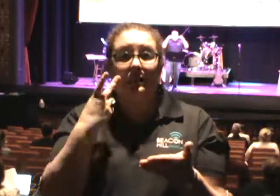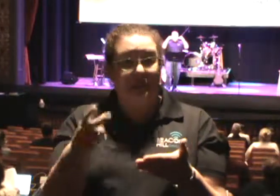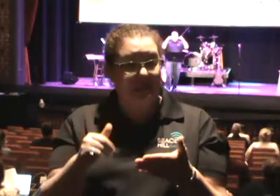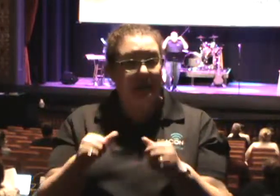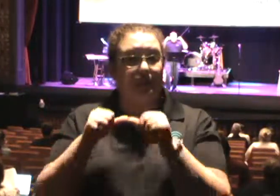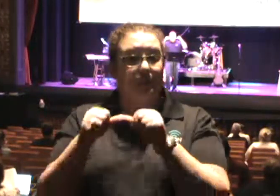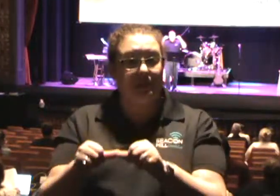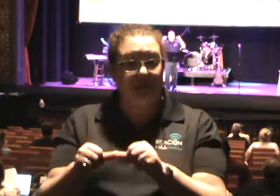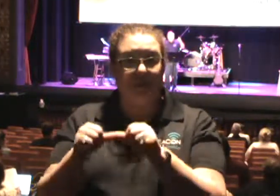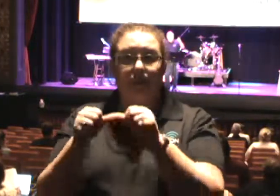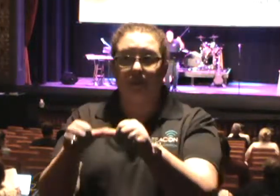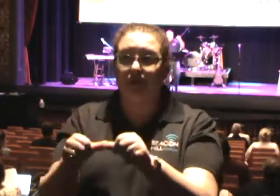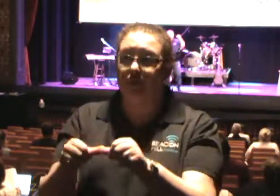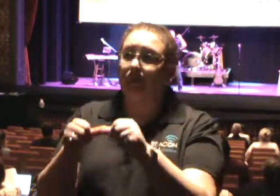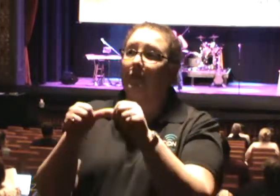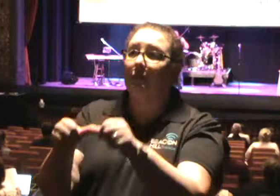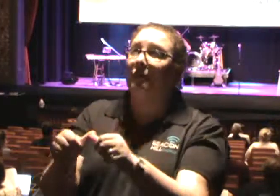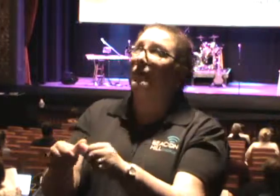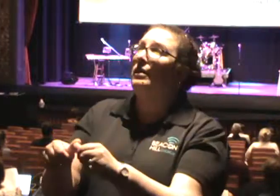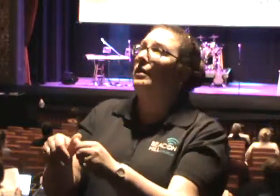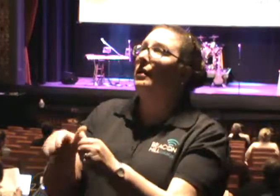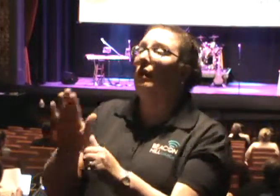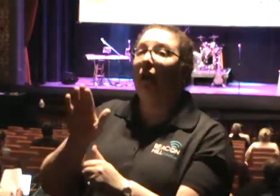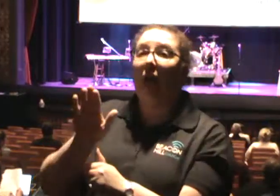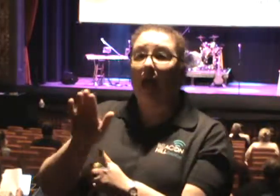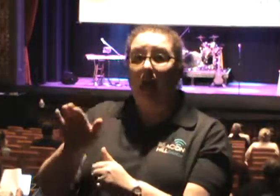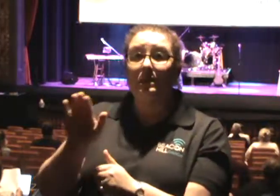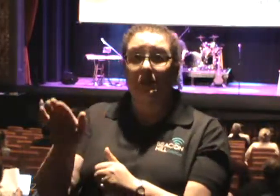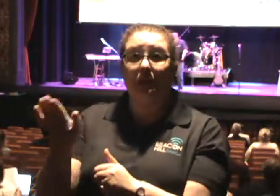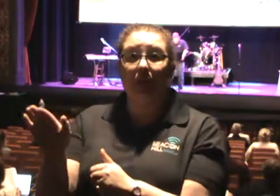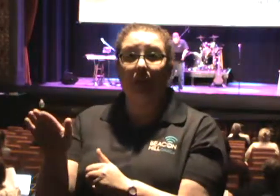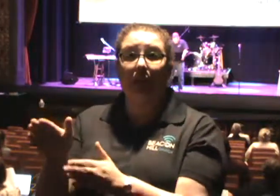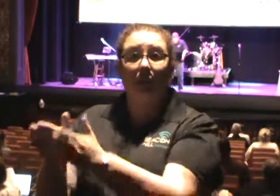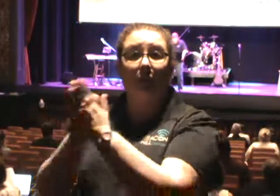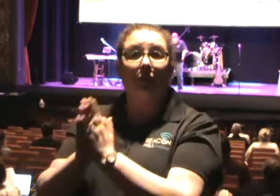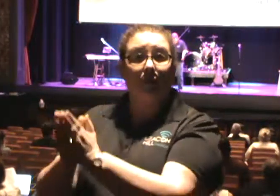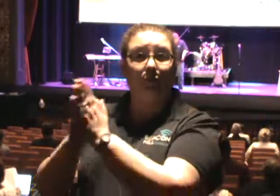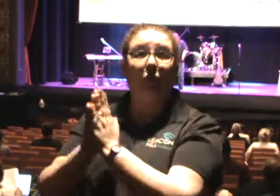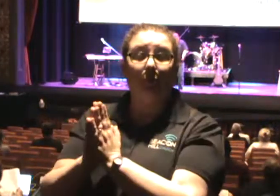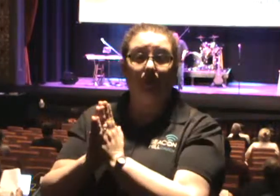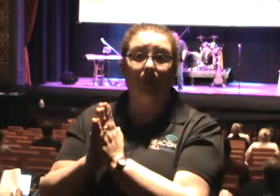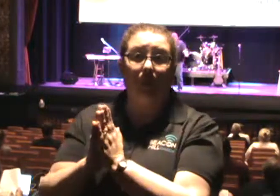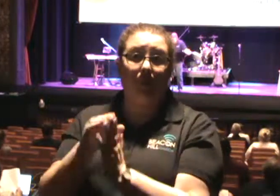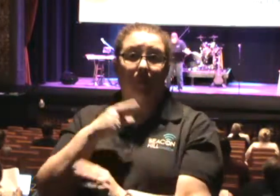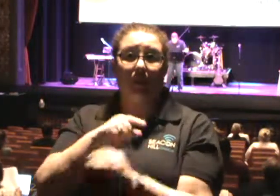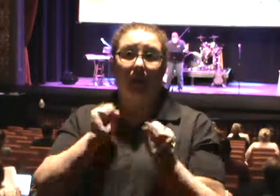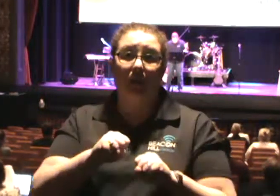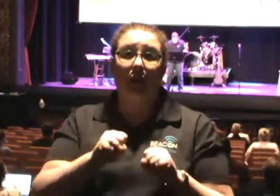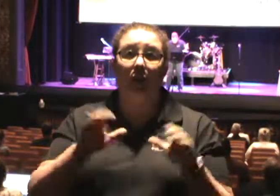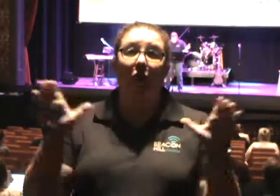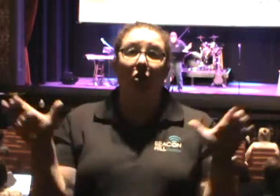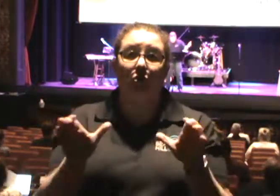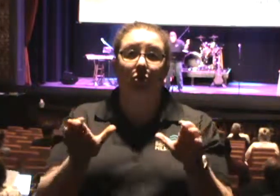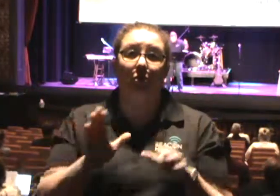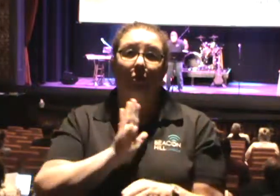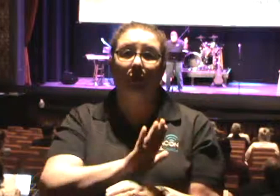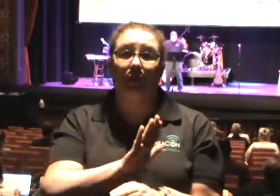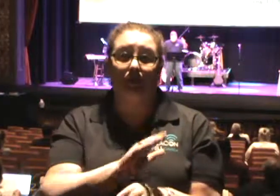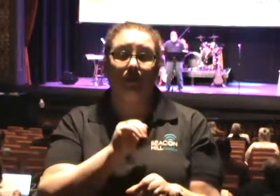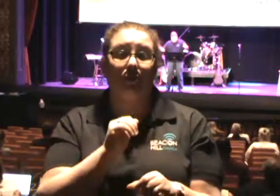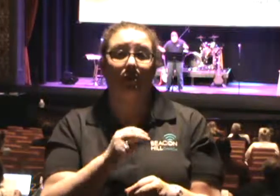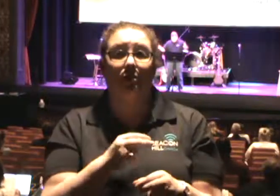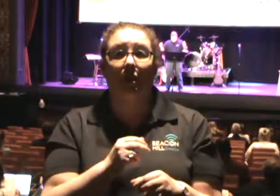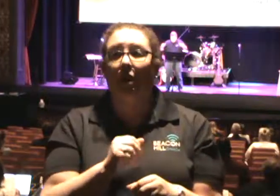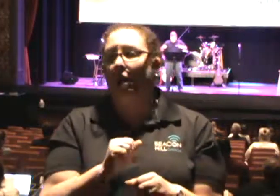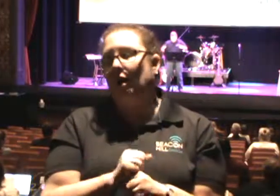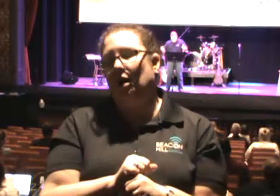asking for prayer that he would fulfill his gospel obligation. Philippians 1.19 says, For I know that